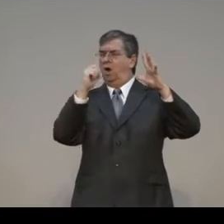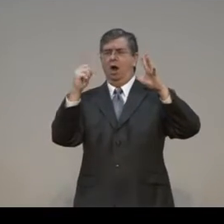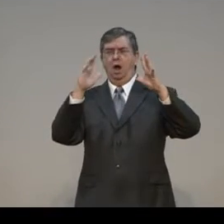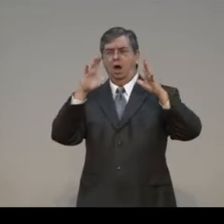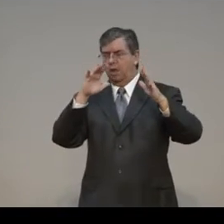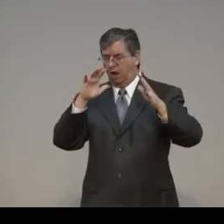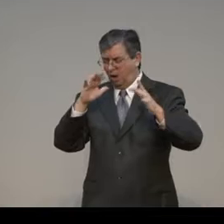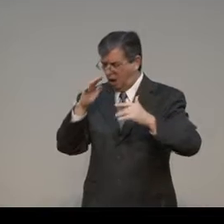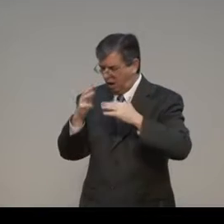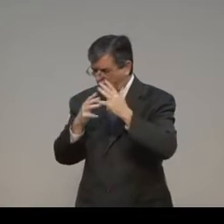me, Saul.